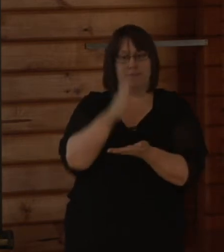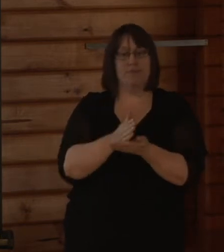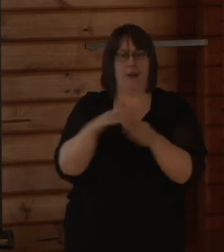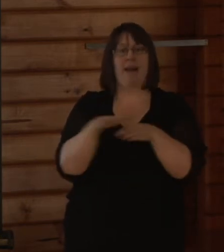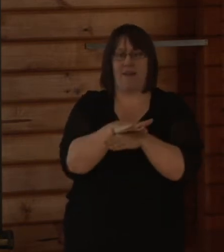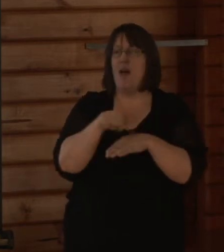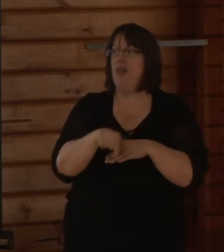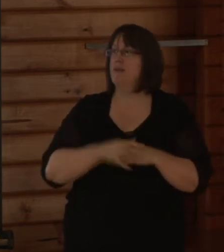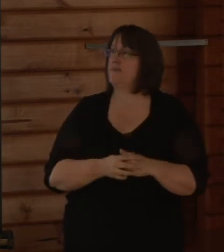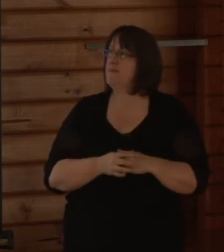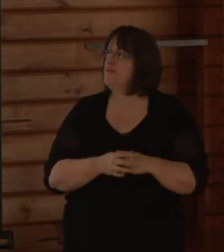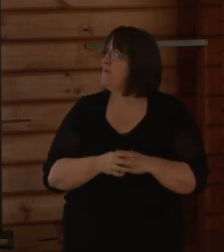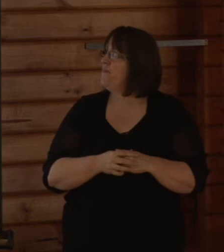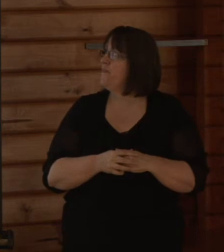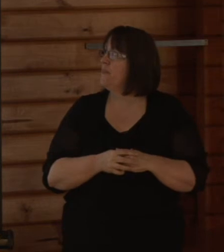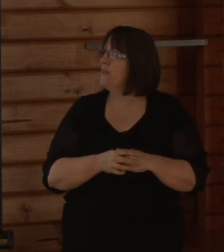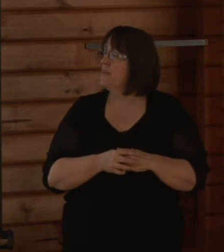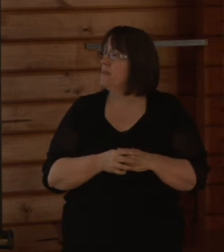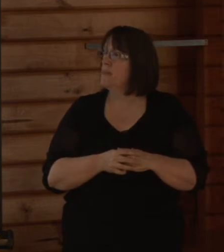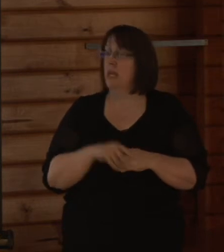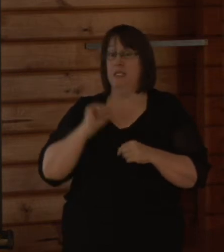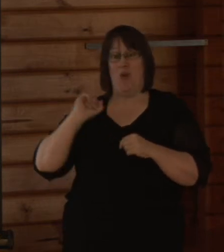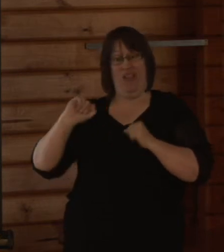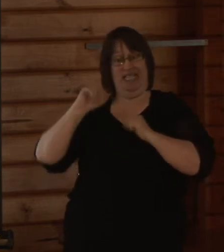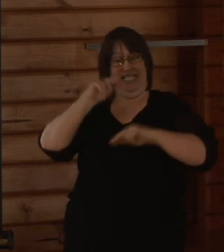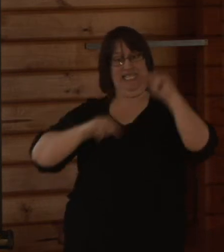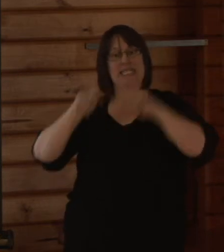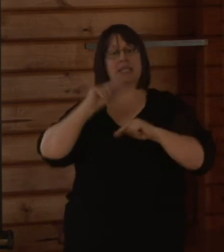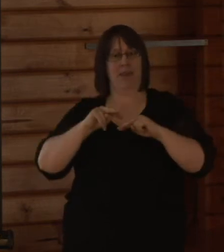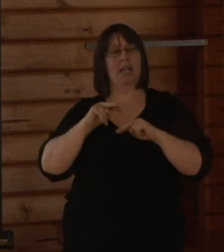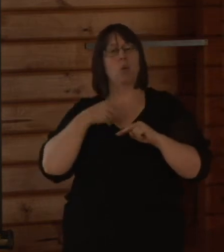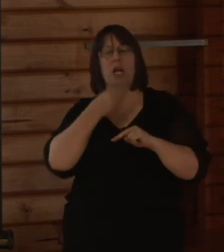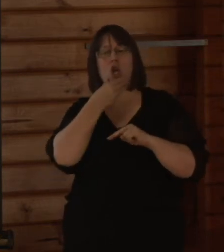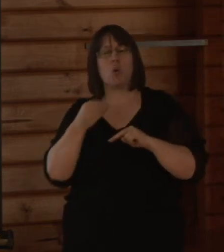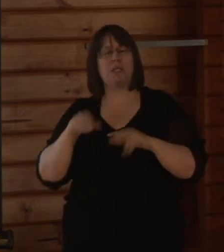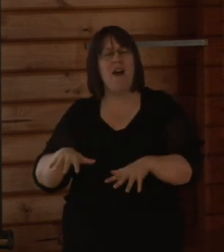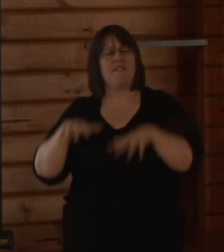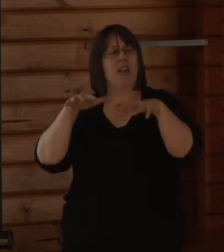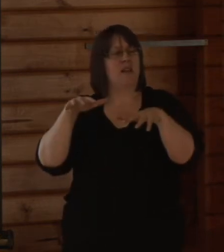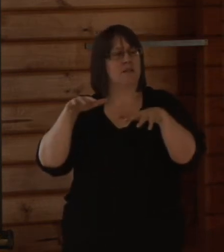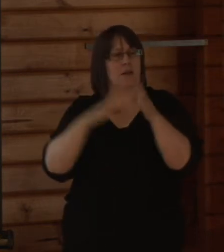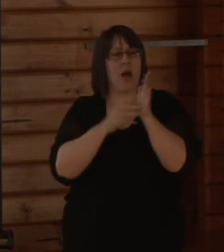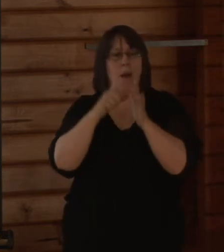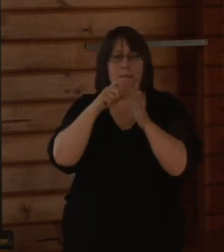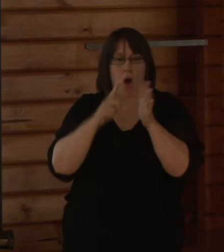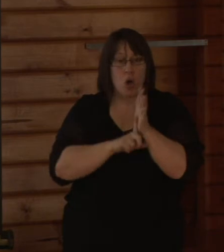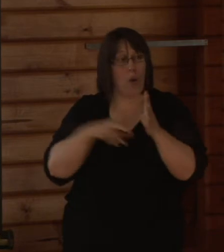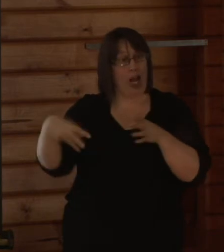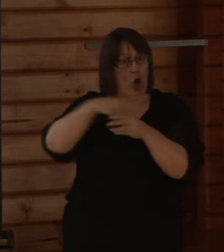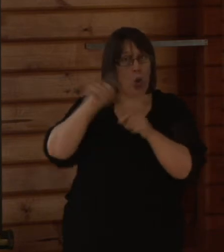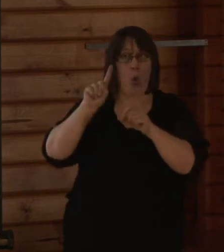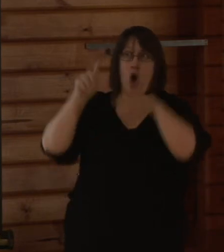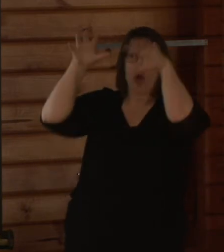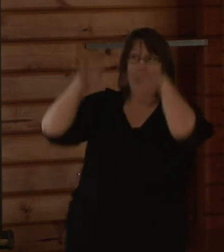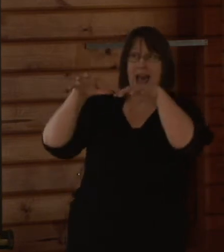So the IV assessment is determined from flood models. So flood models take into account the rainfall intensity